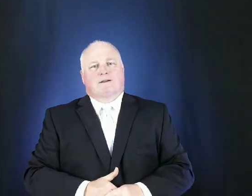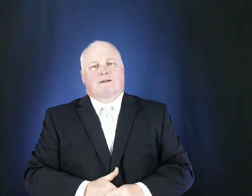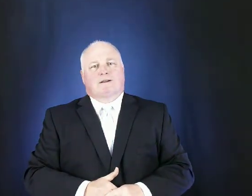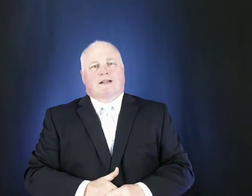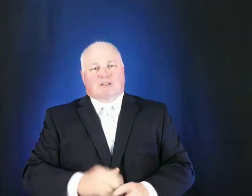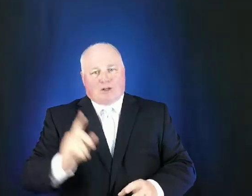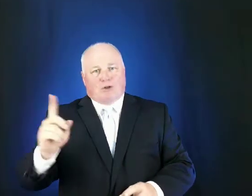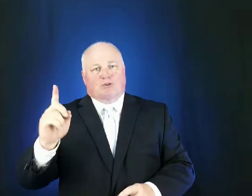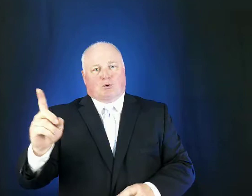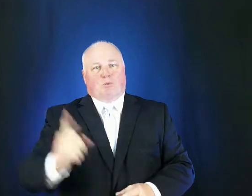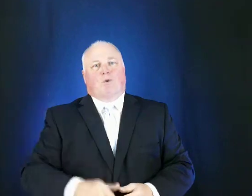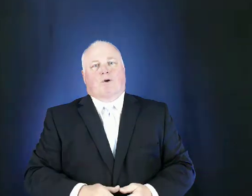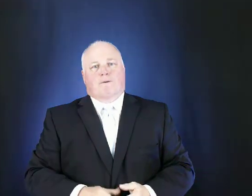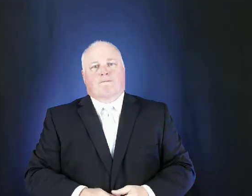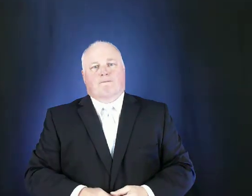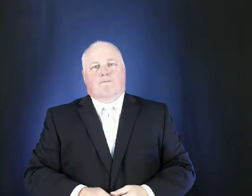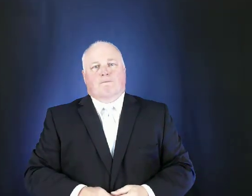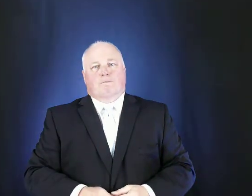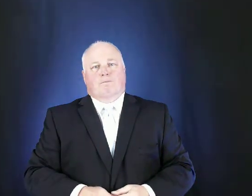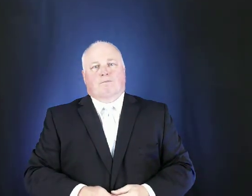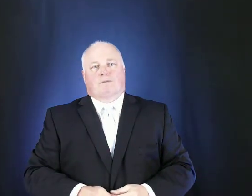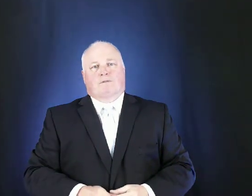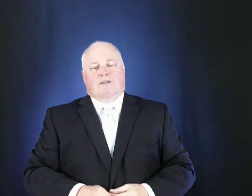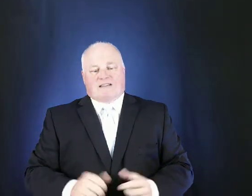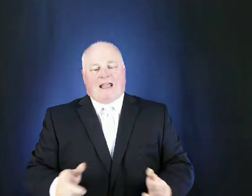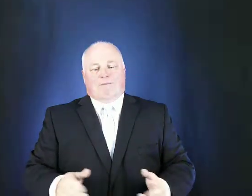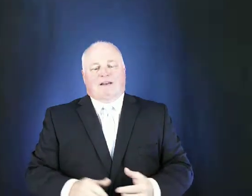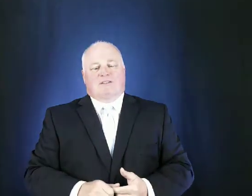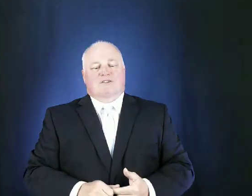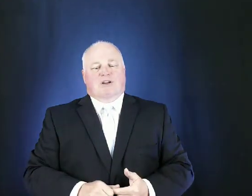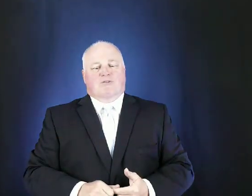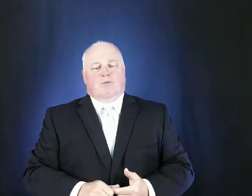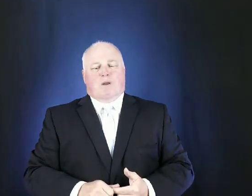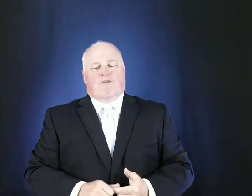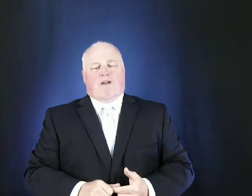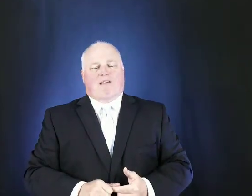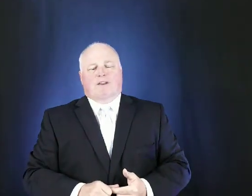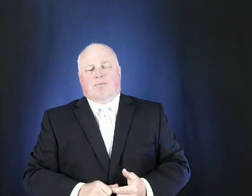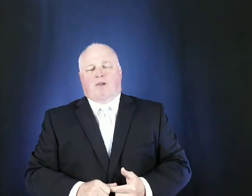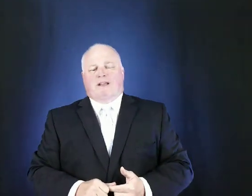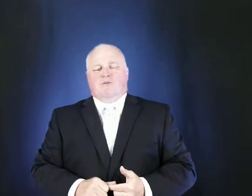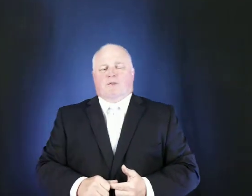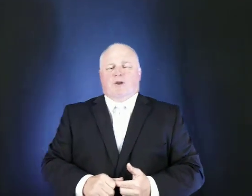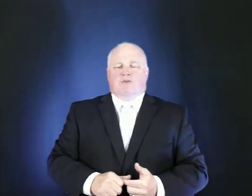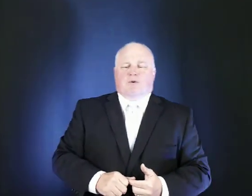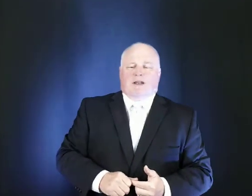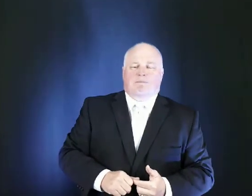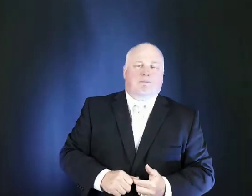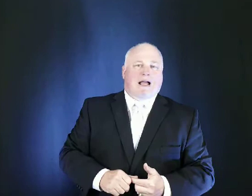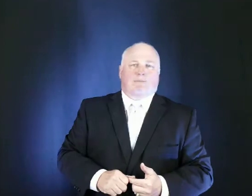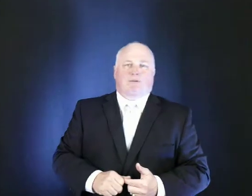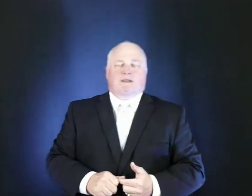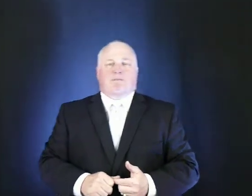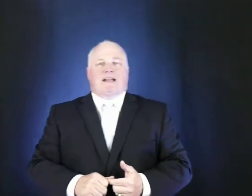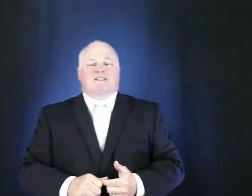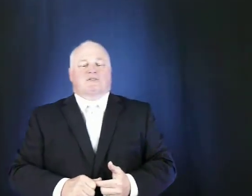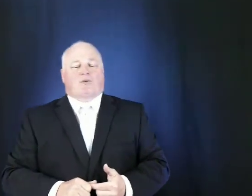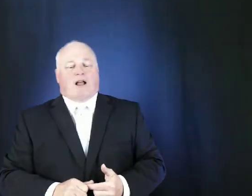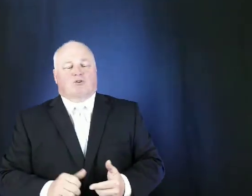it's a culture war that's happening in this country we've arrived at a place where those who claim the bible to be the basis for our